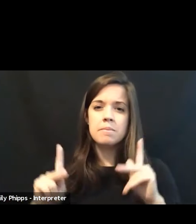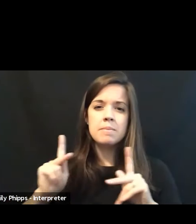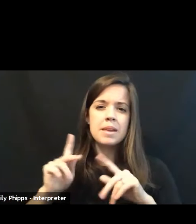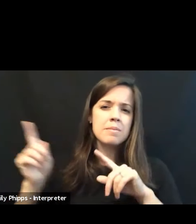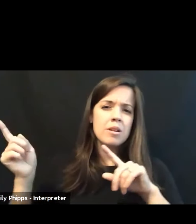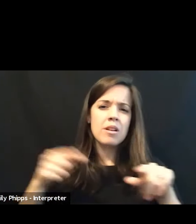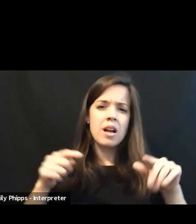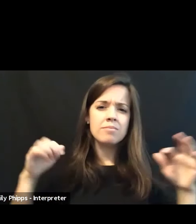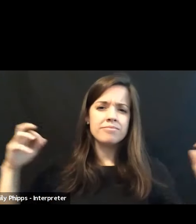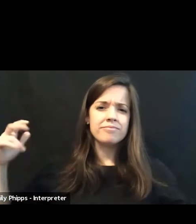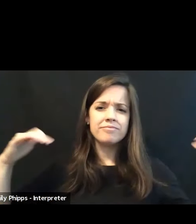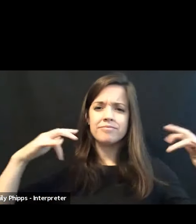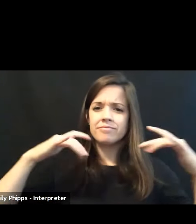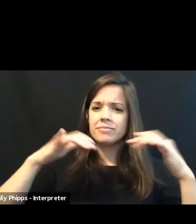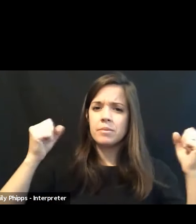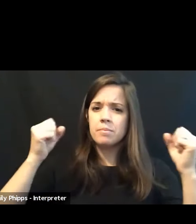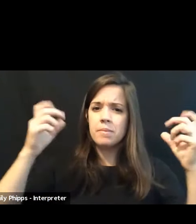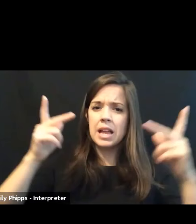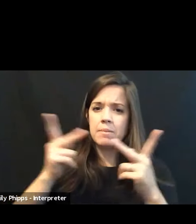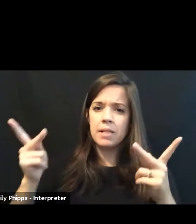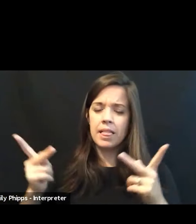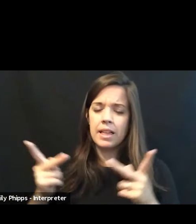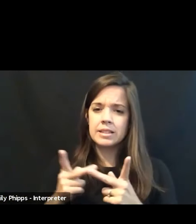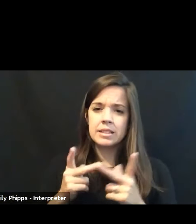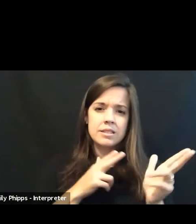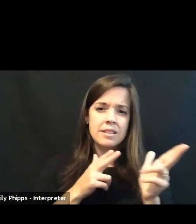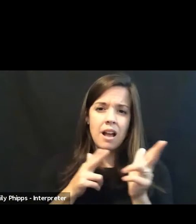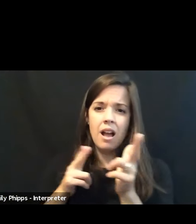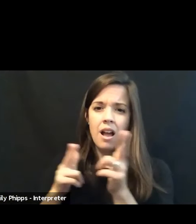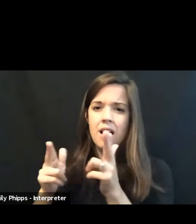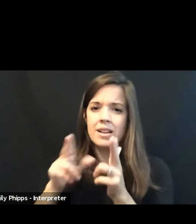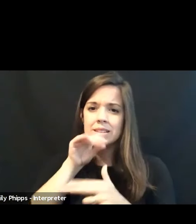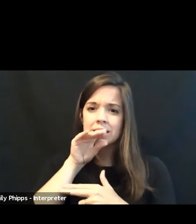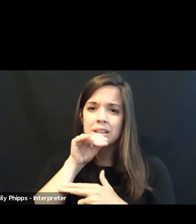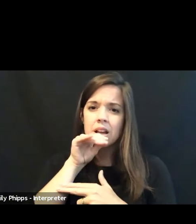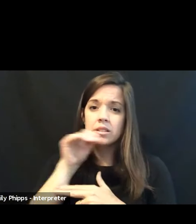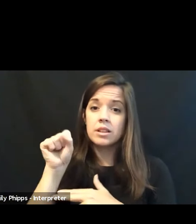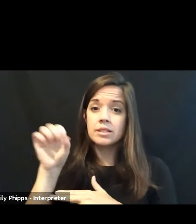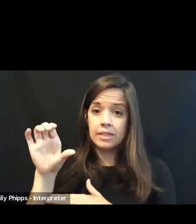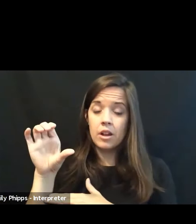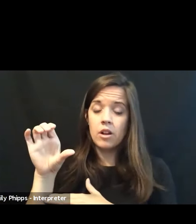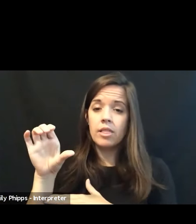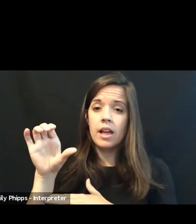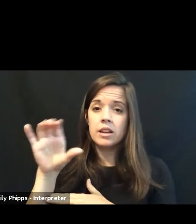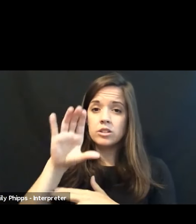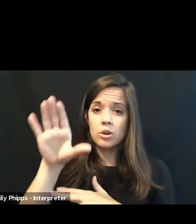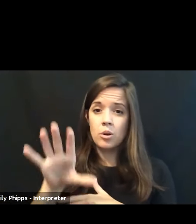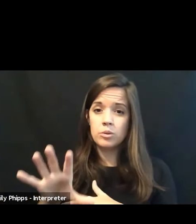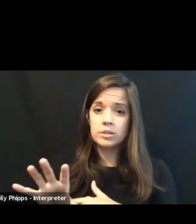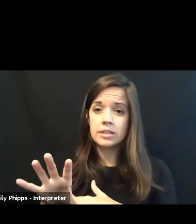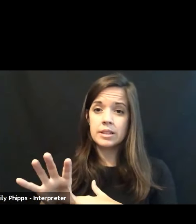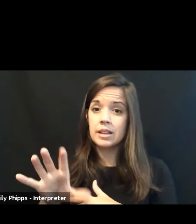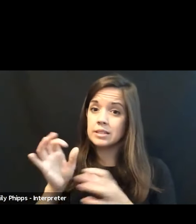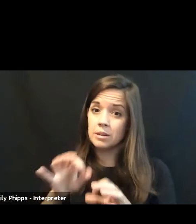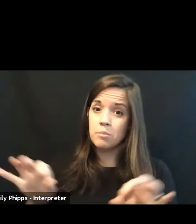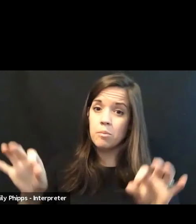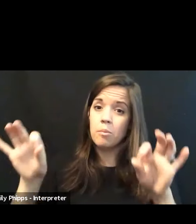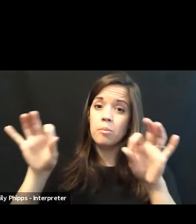many, many places to hunt ducks along South Carolina's coast. It's extraordinarily important